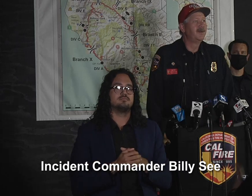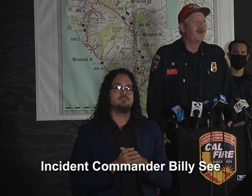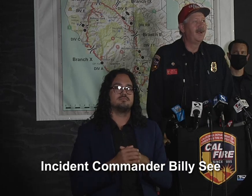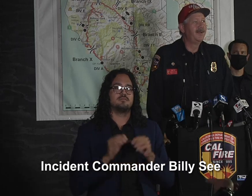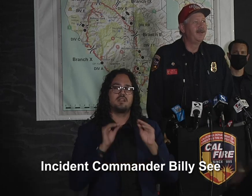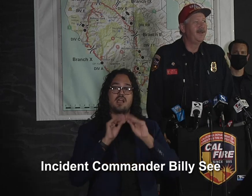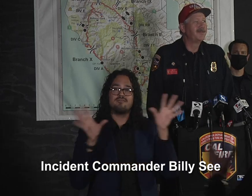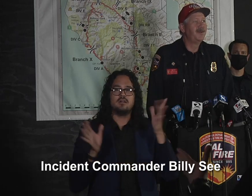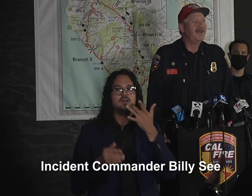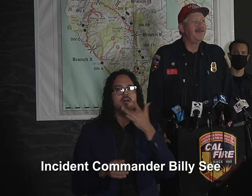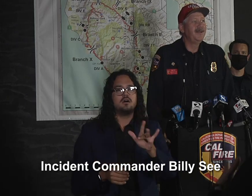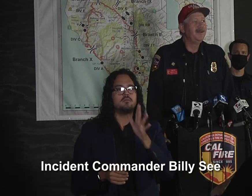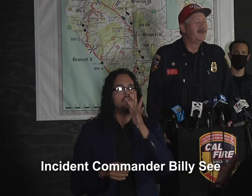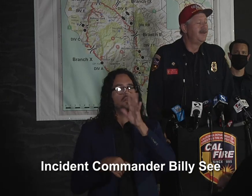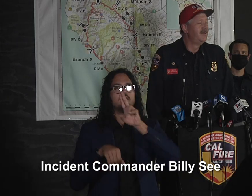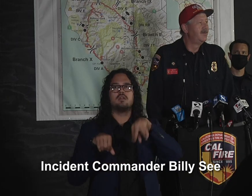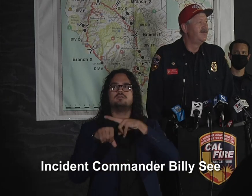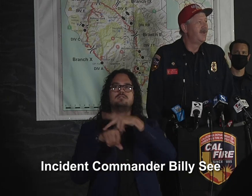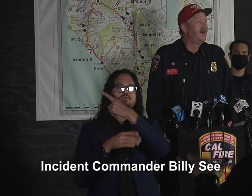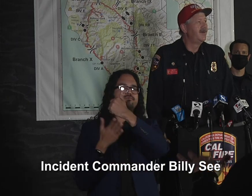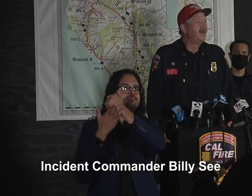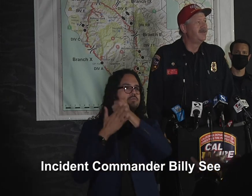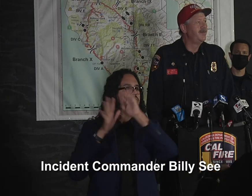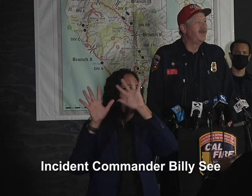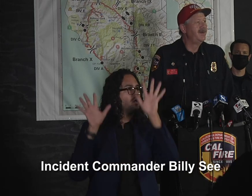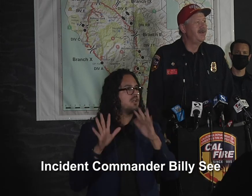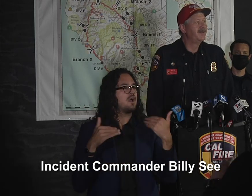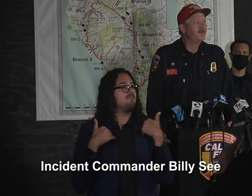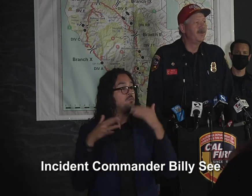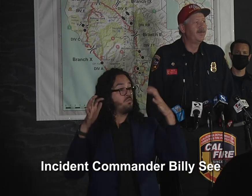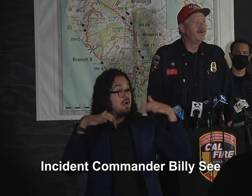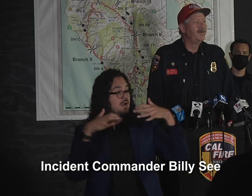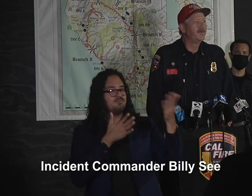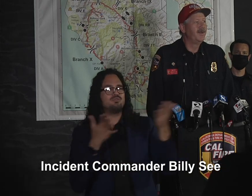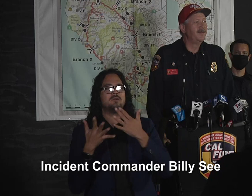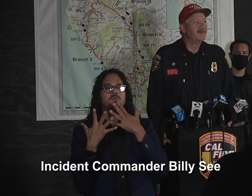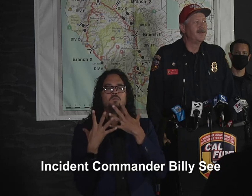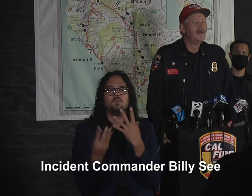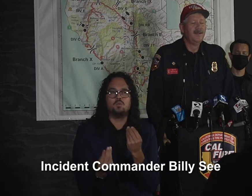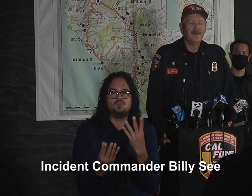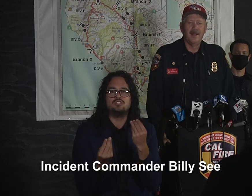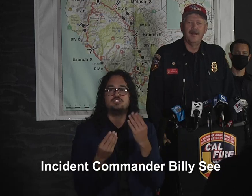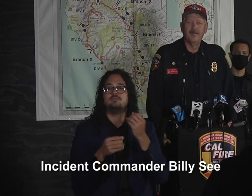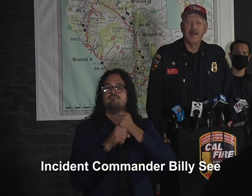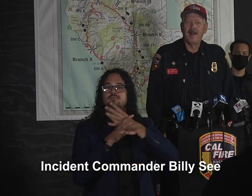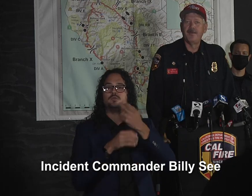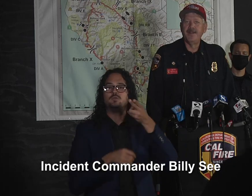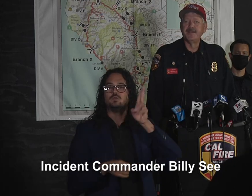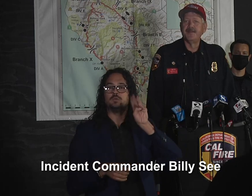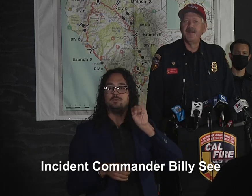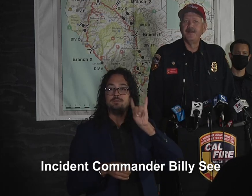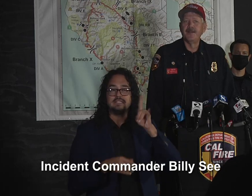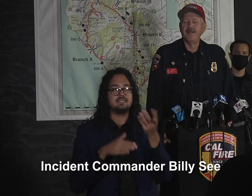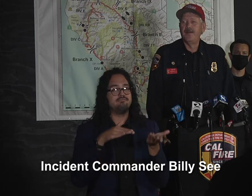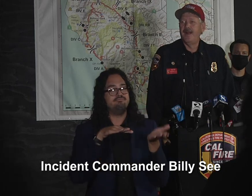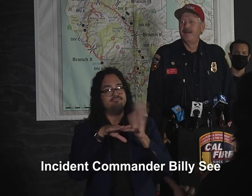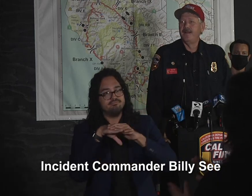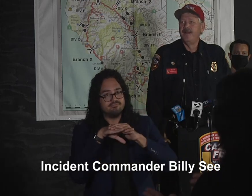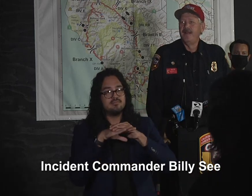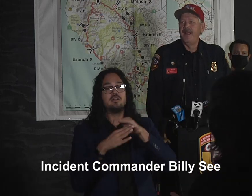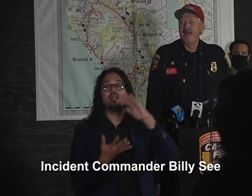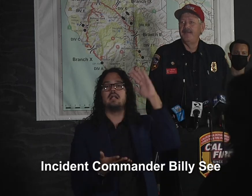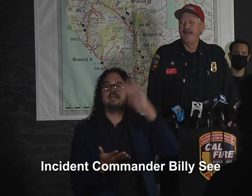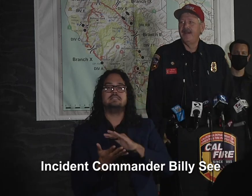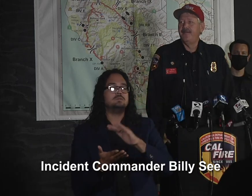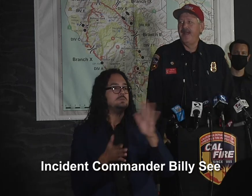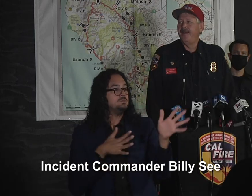moisture yesterday evening. We've had increased humidities with reduced winds. My operational folks on the ground